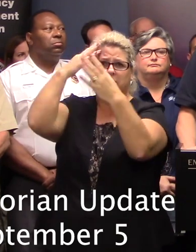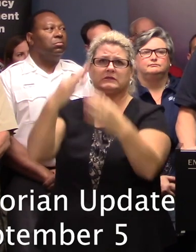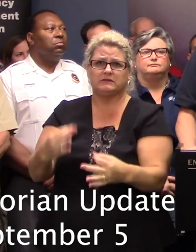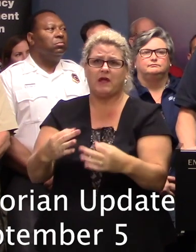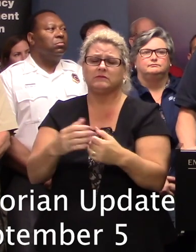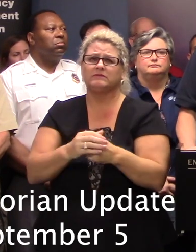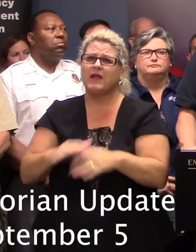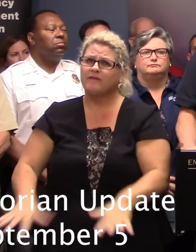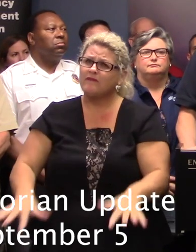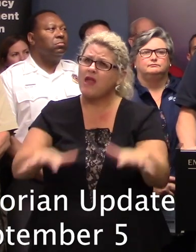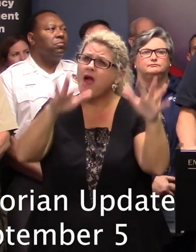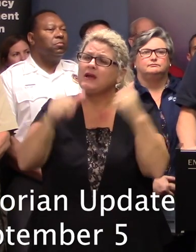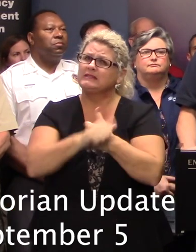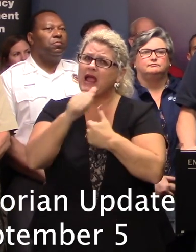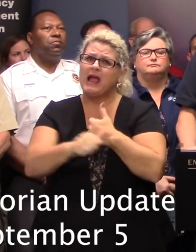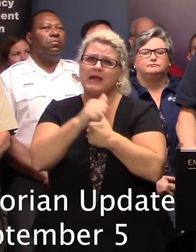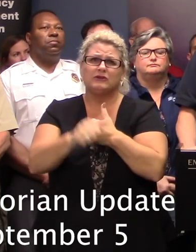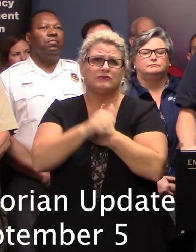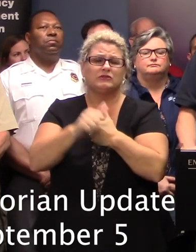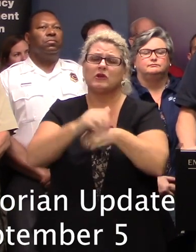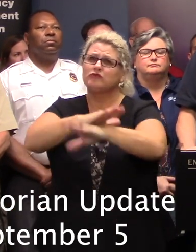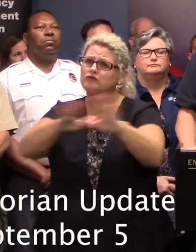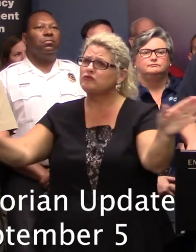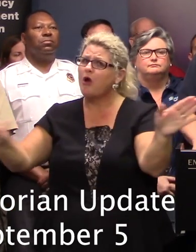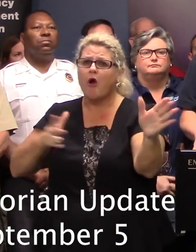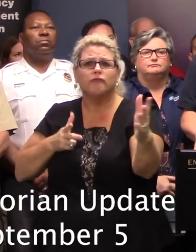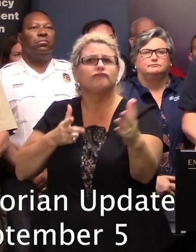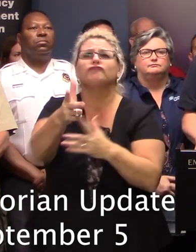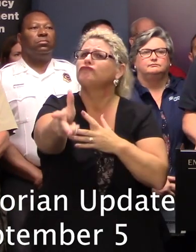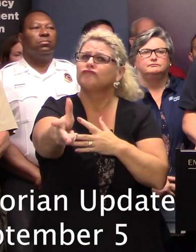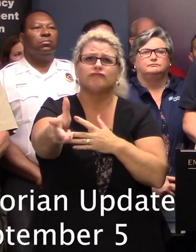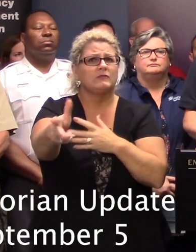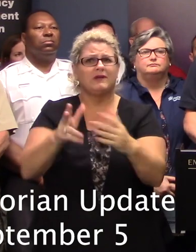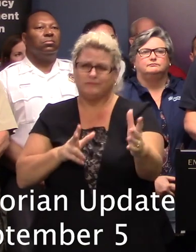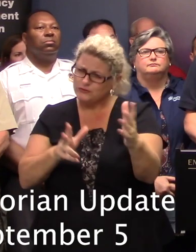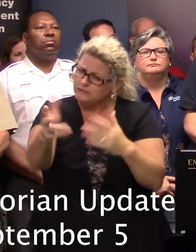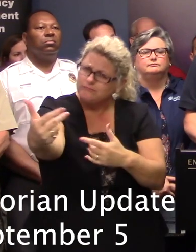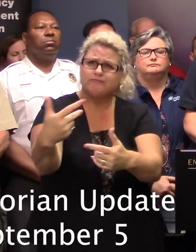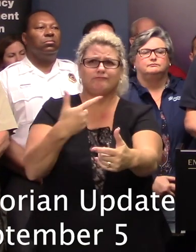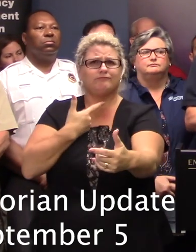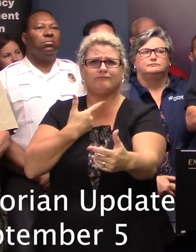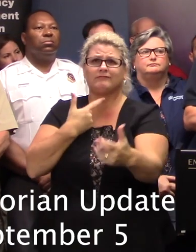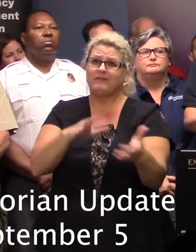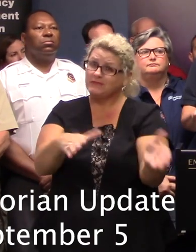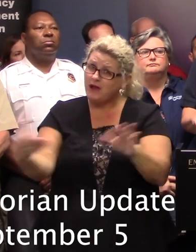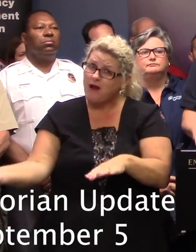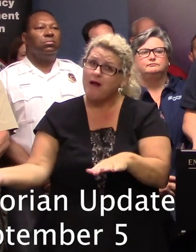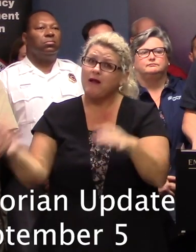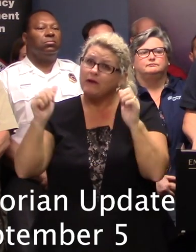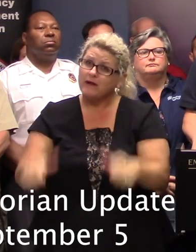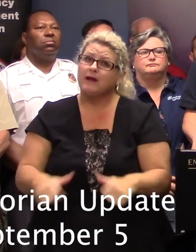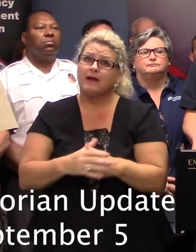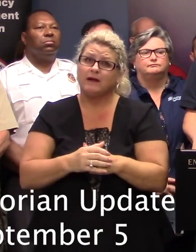the greatest danger. Stay out of floodwaters, turn around, don't drown. The majority of deaths are people in cars, transiting roads